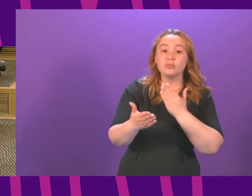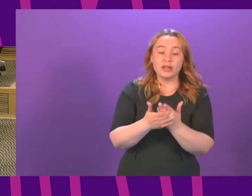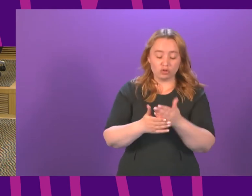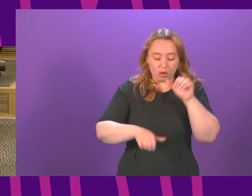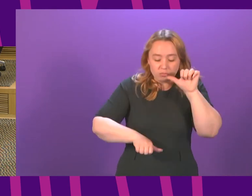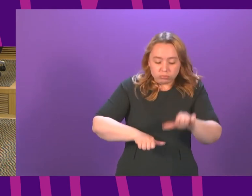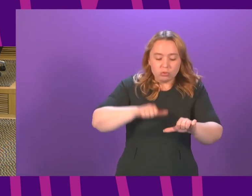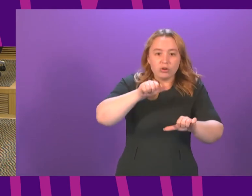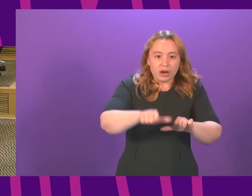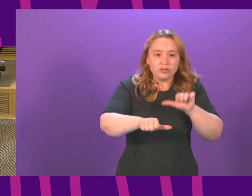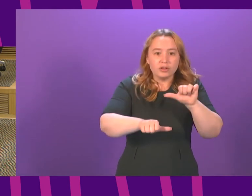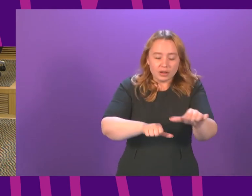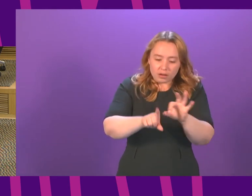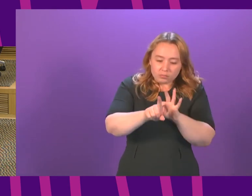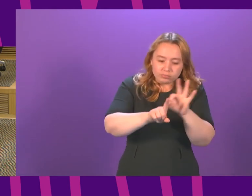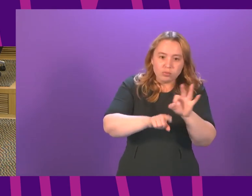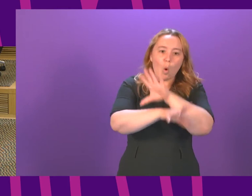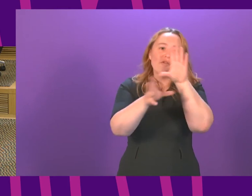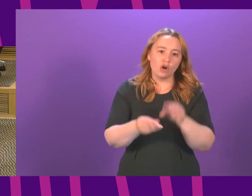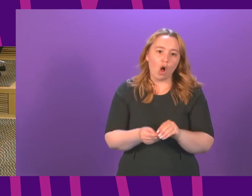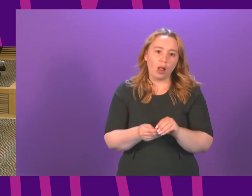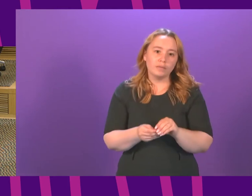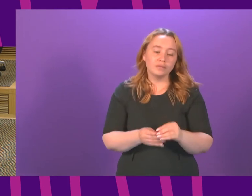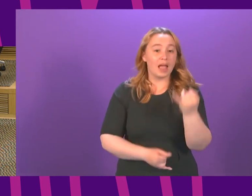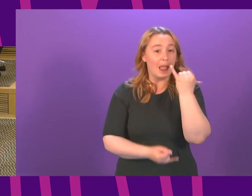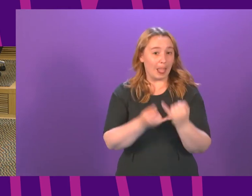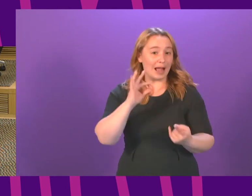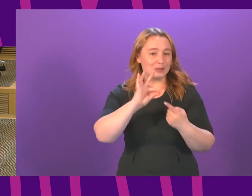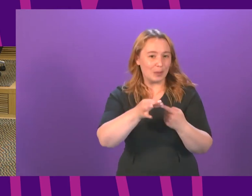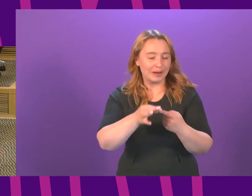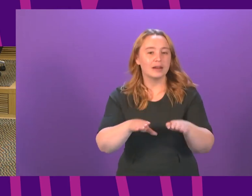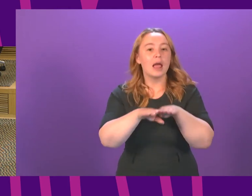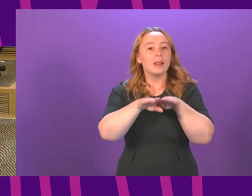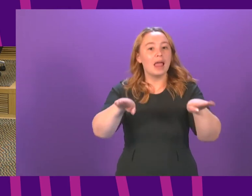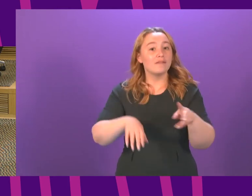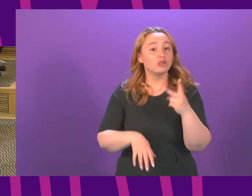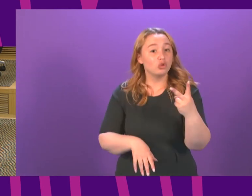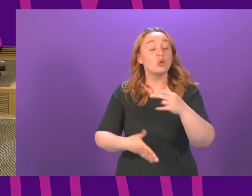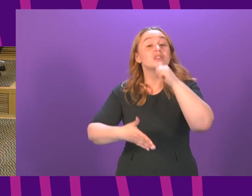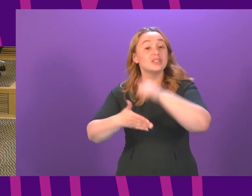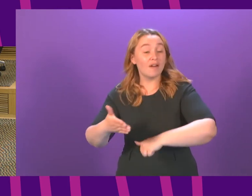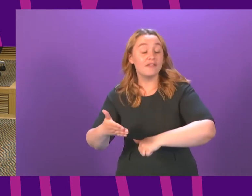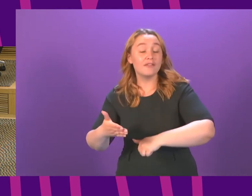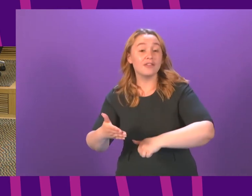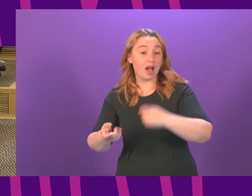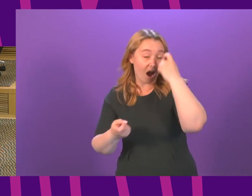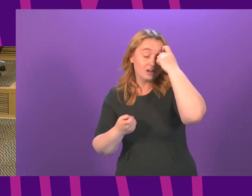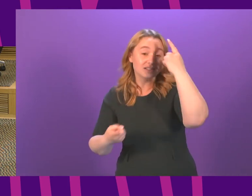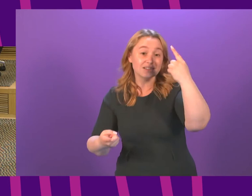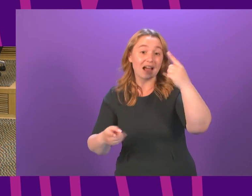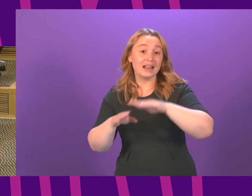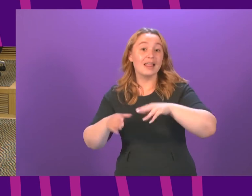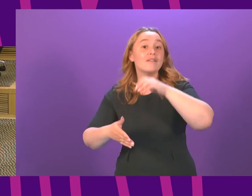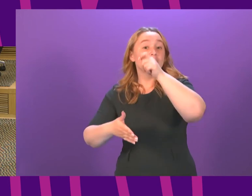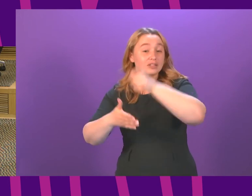progress on overall and the very last point in response to Douglas Ross Level 2 is still tough I do not pretend otherwise it is not